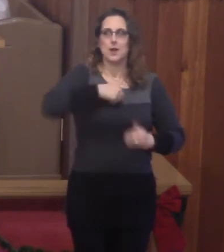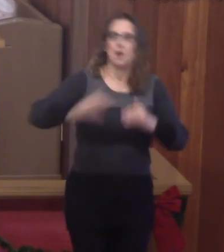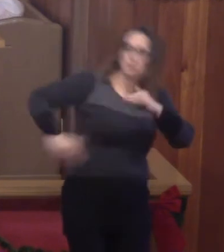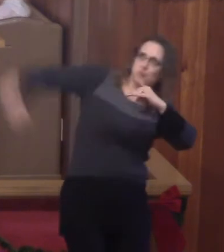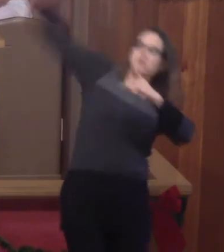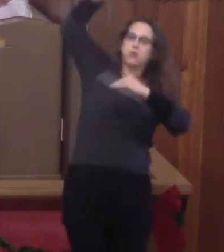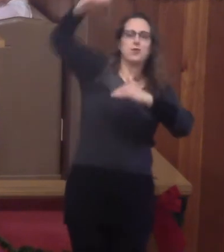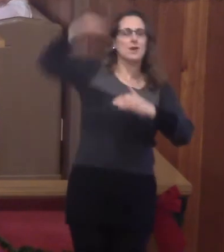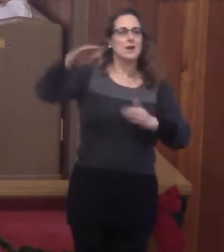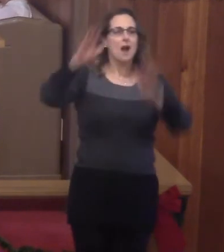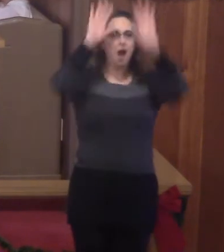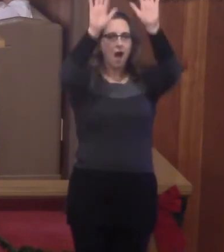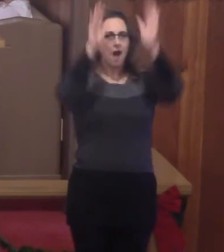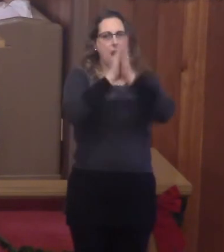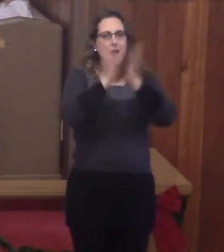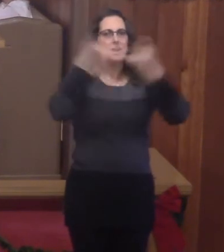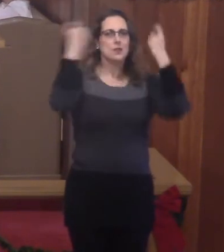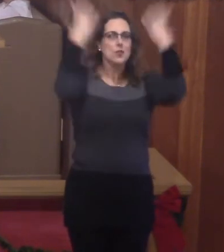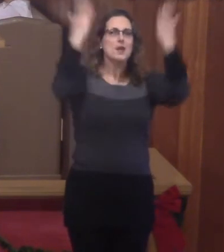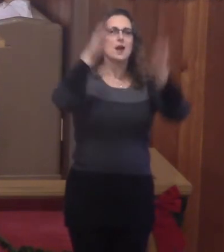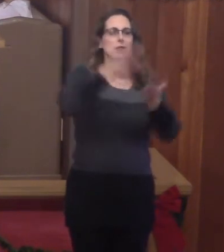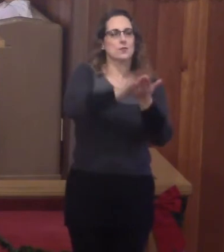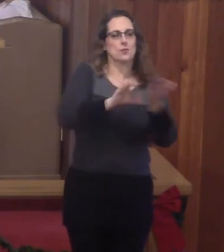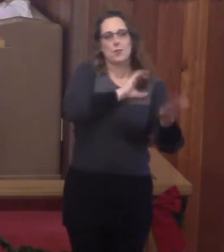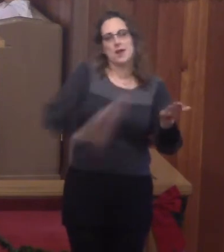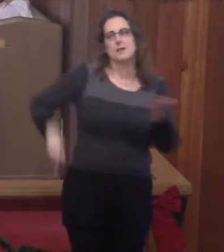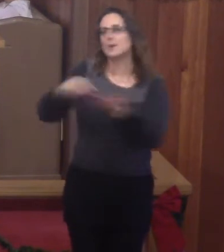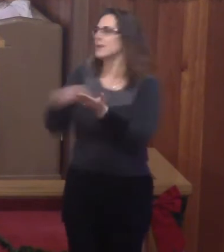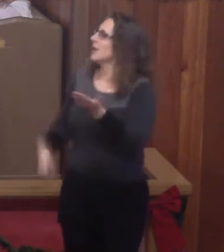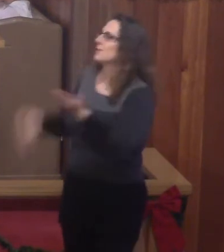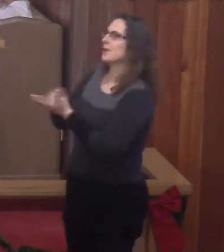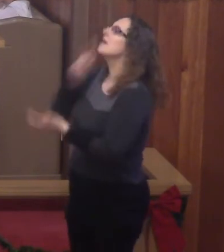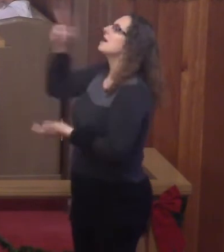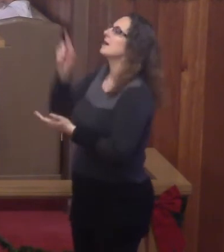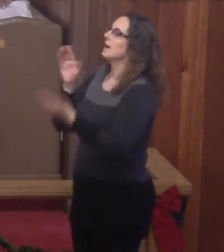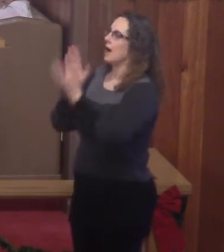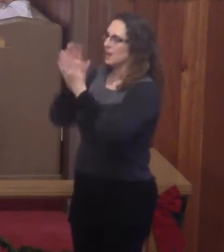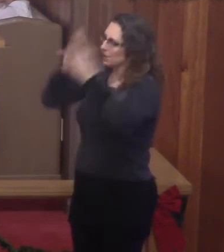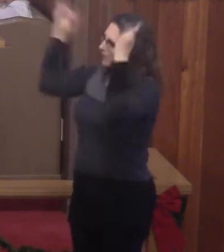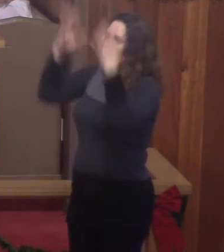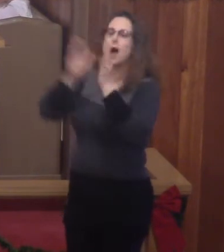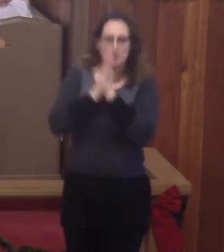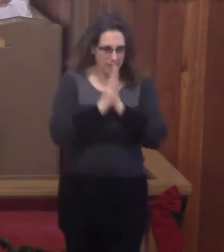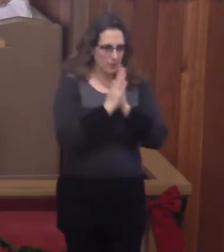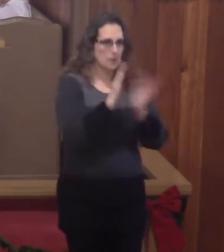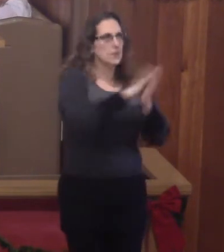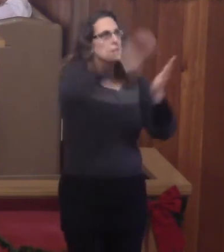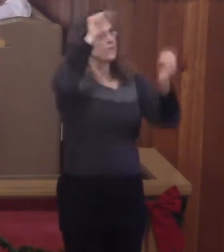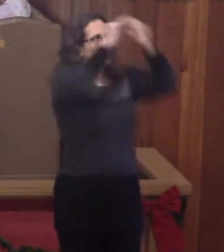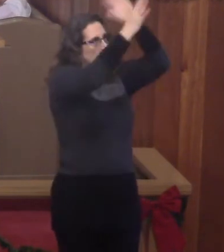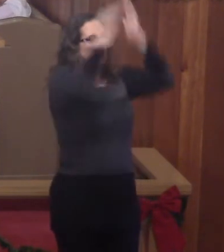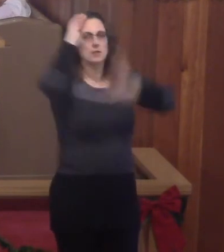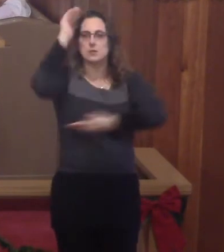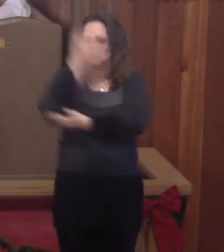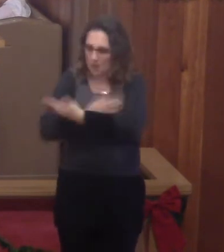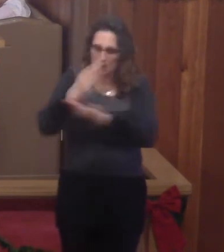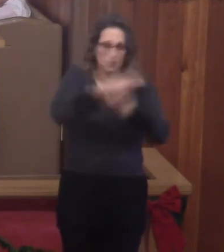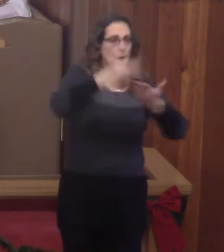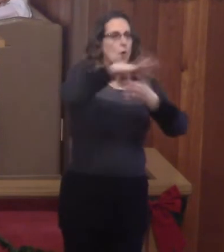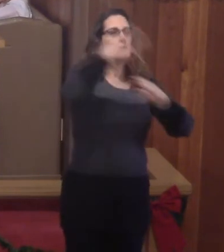Hallelujah. Christ is risen. He is risen indeed. Hallelujah. Amen. Glory be to the Father, and to the Son, and to the Holy